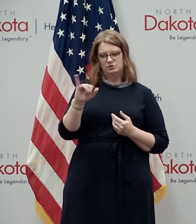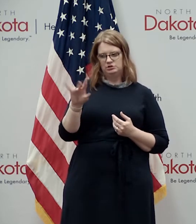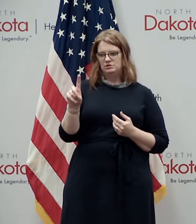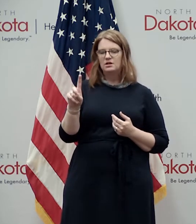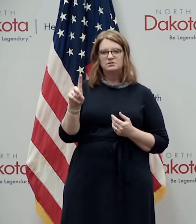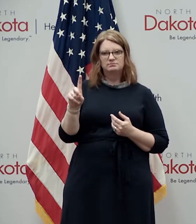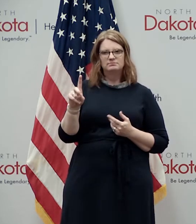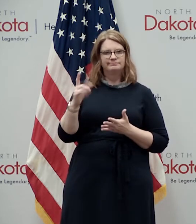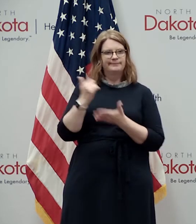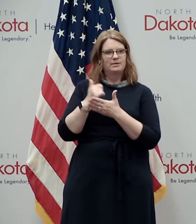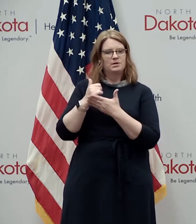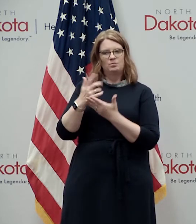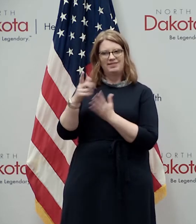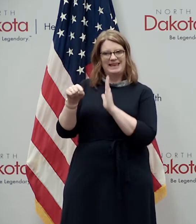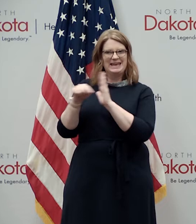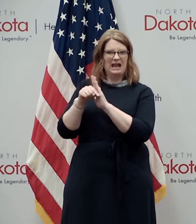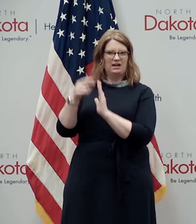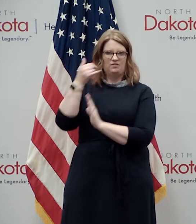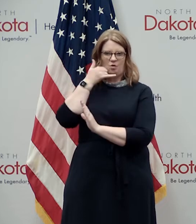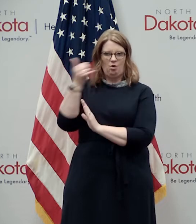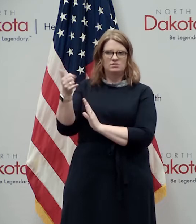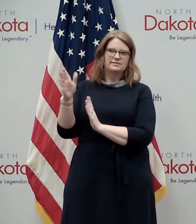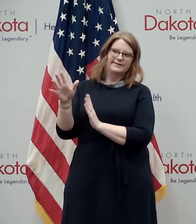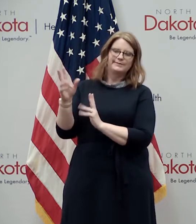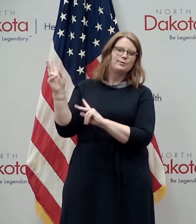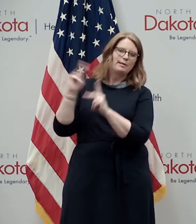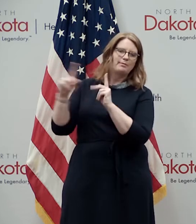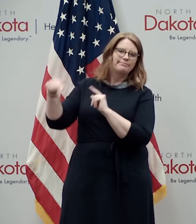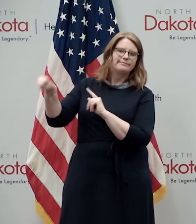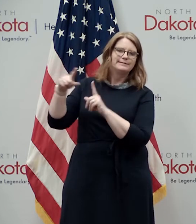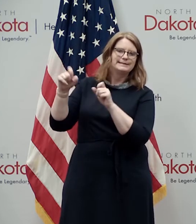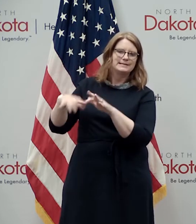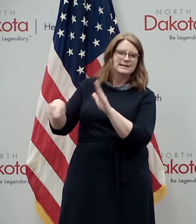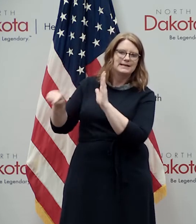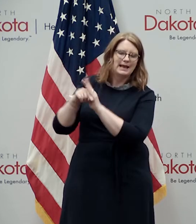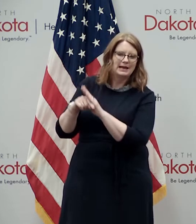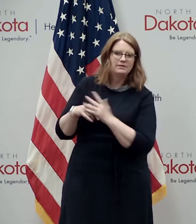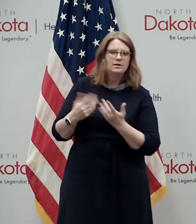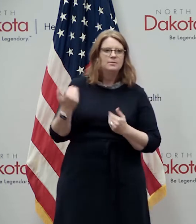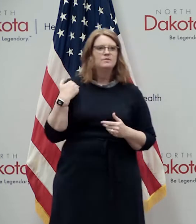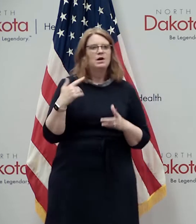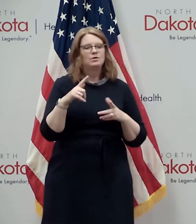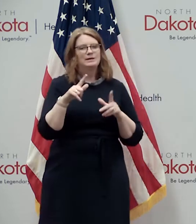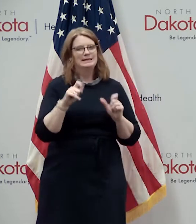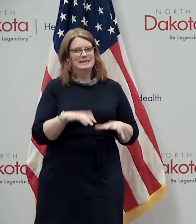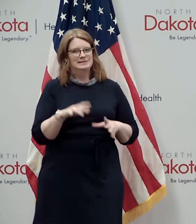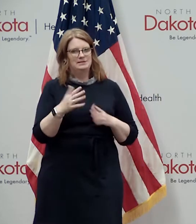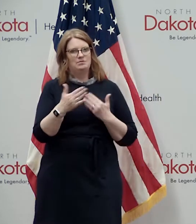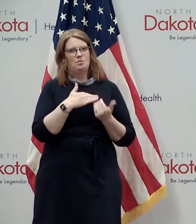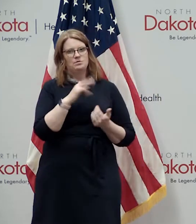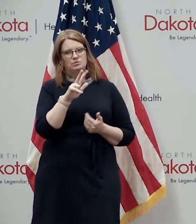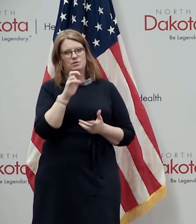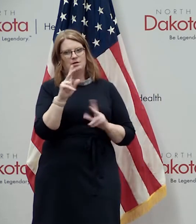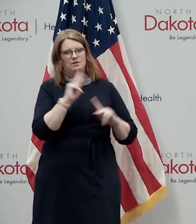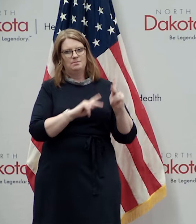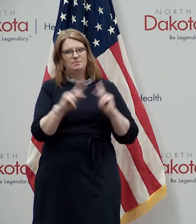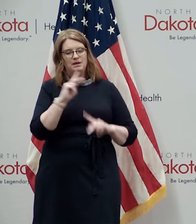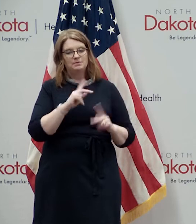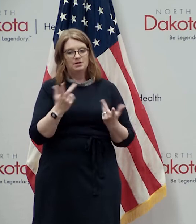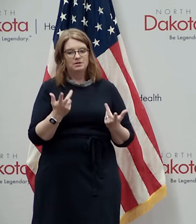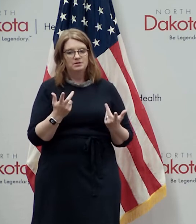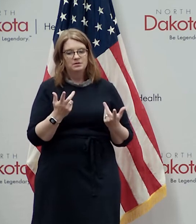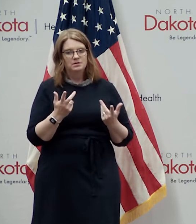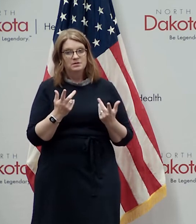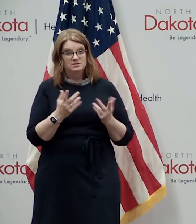calls on the negative side but i i feel we're good i think at one point we had trained almost 300 people and so with our active number of cases going down